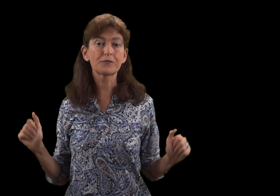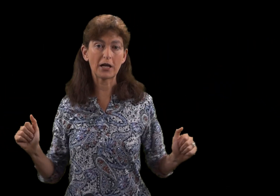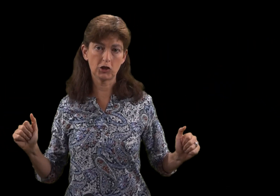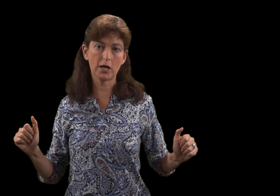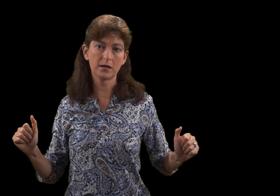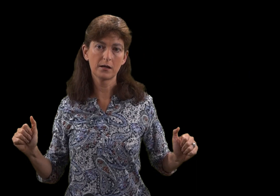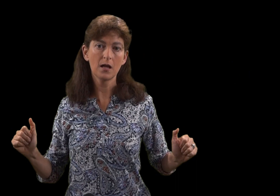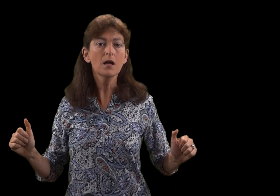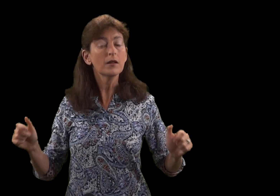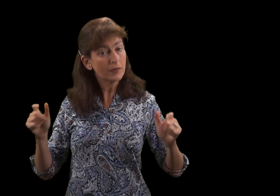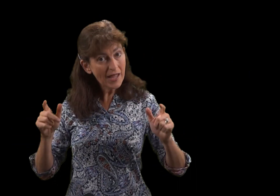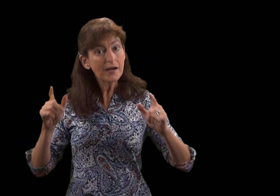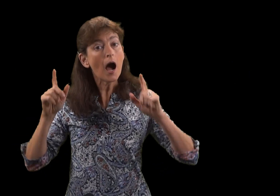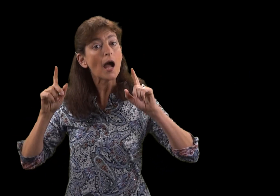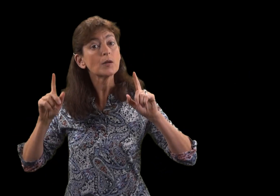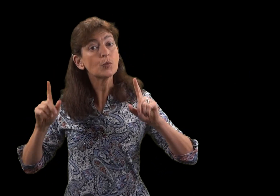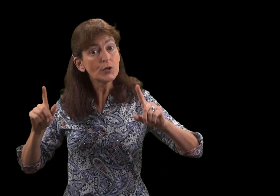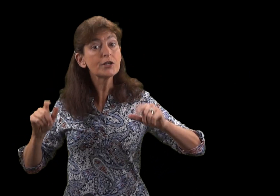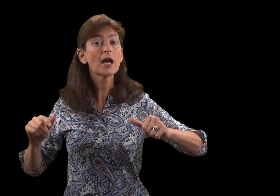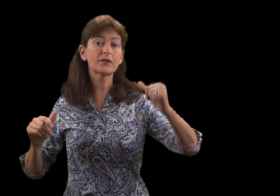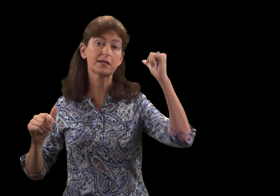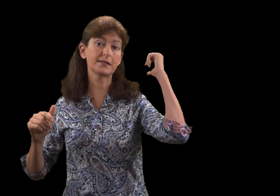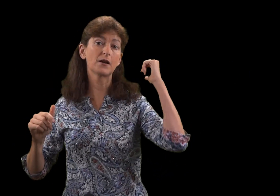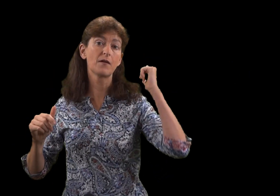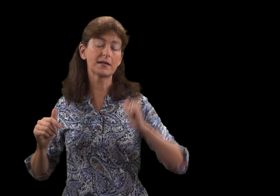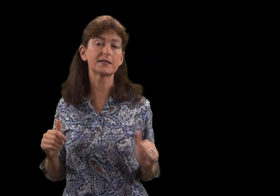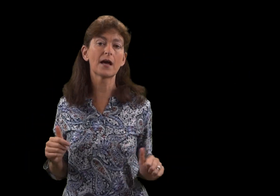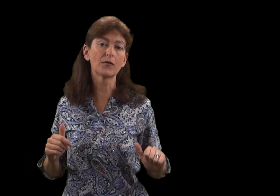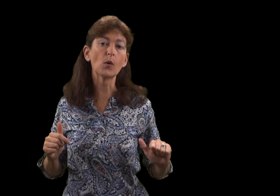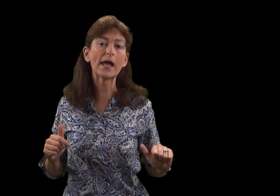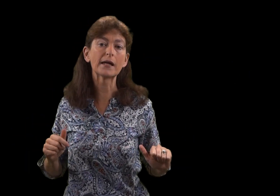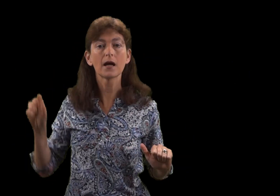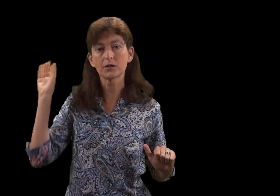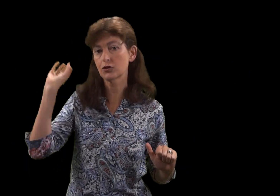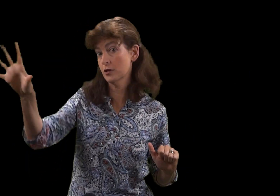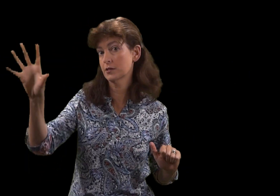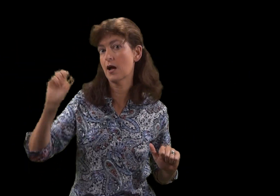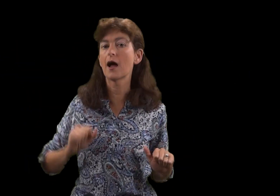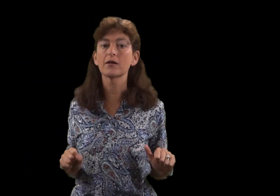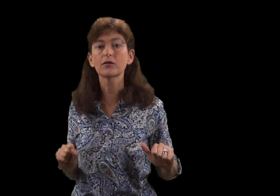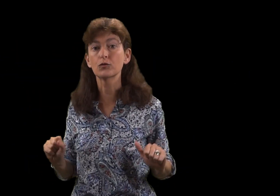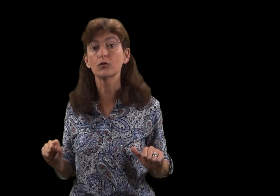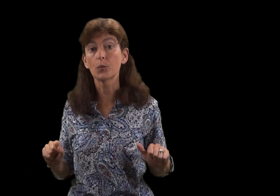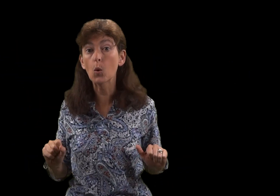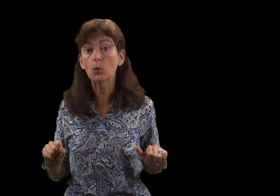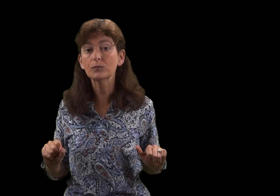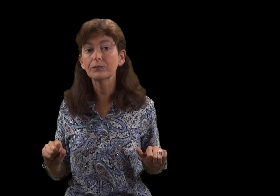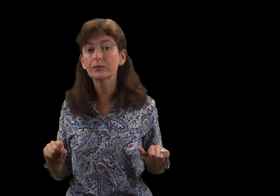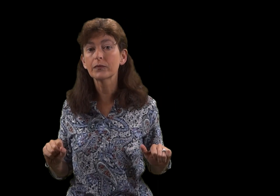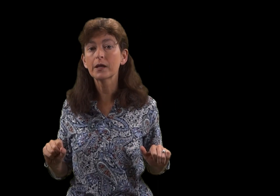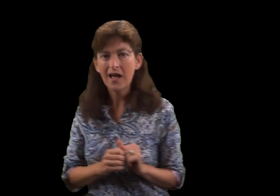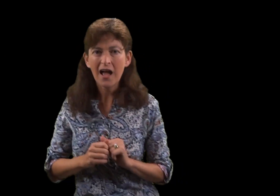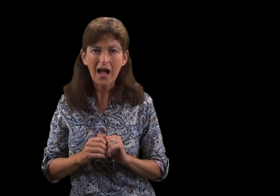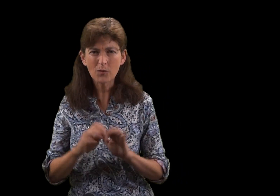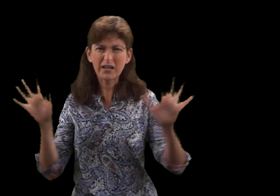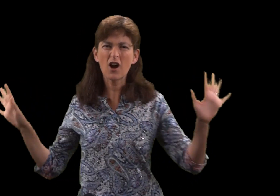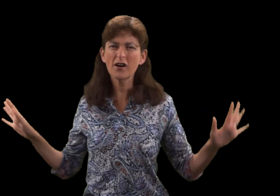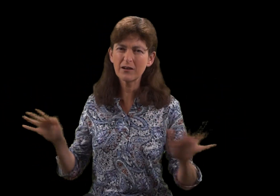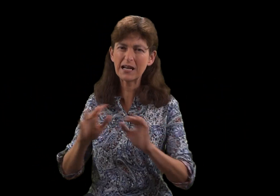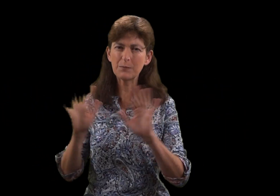friction, then I would have accelerated the other way as soon as I threw the ball. And we can't really